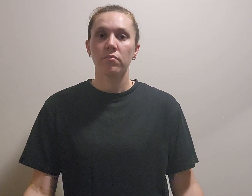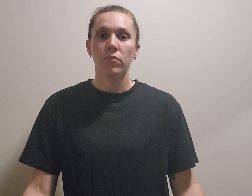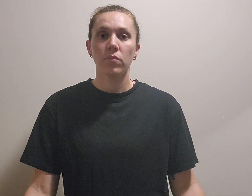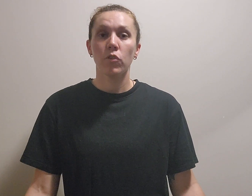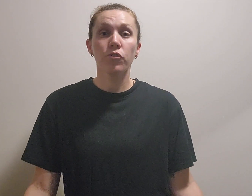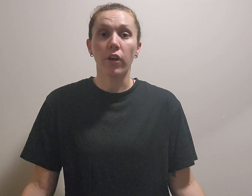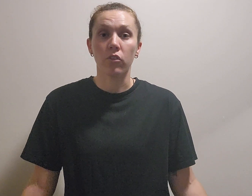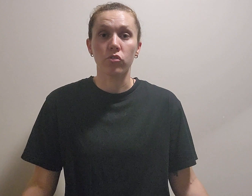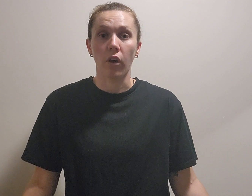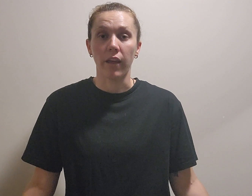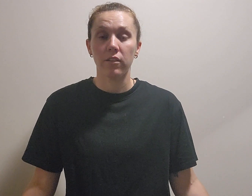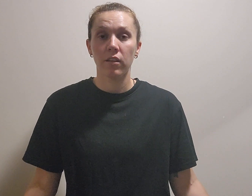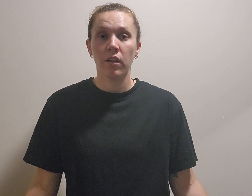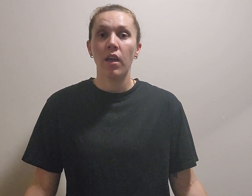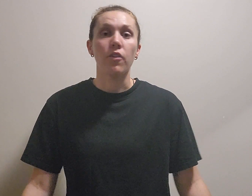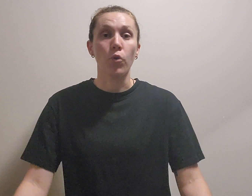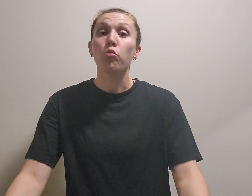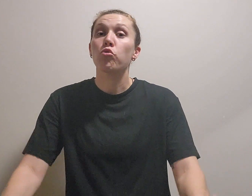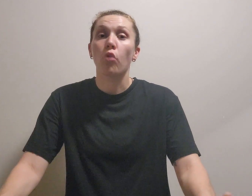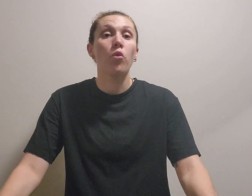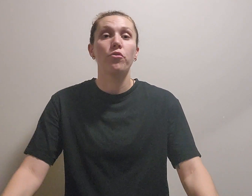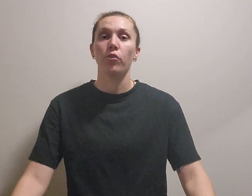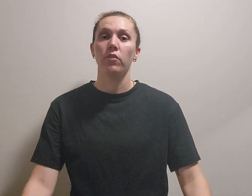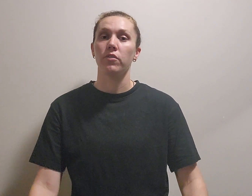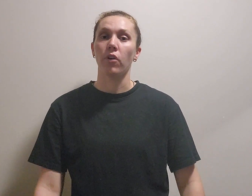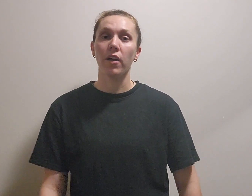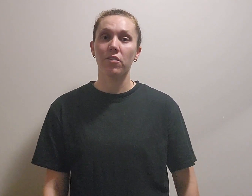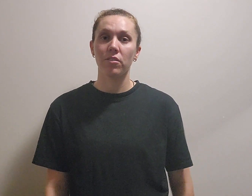You fucking try it if you're so full of advice. away often